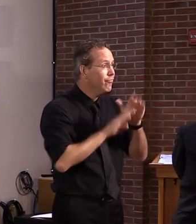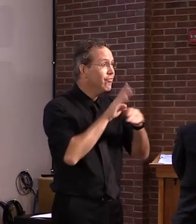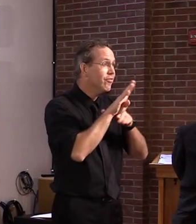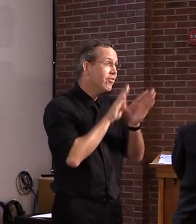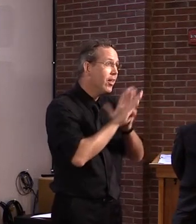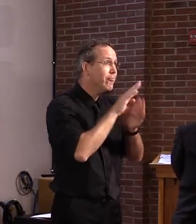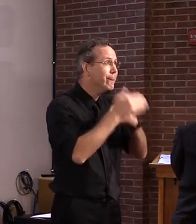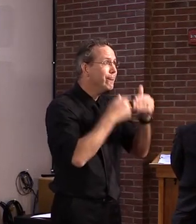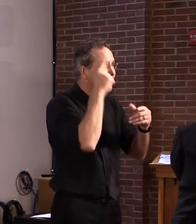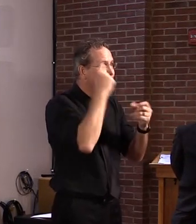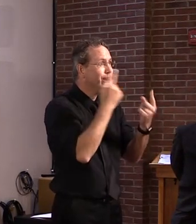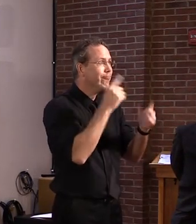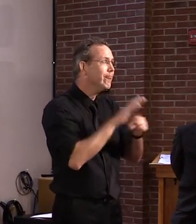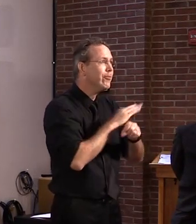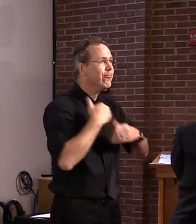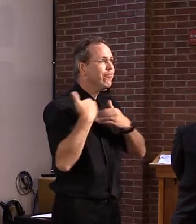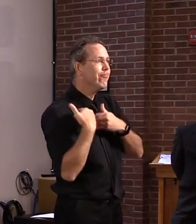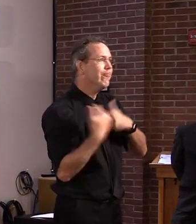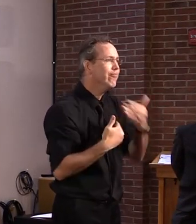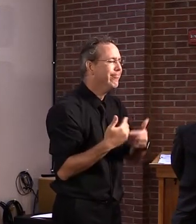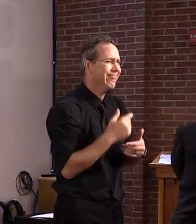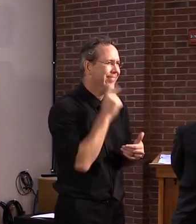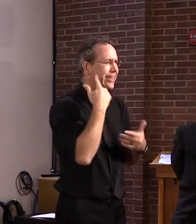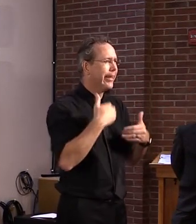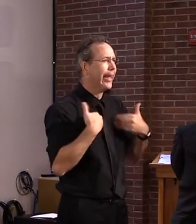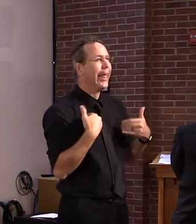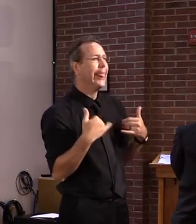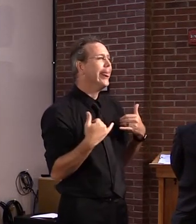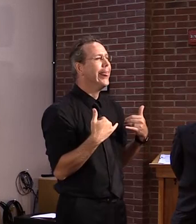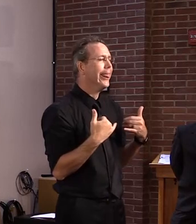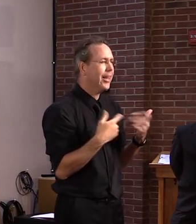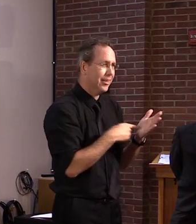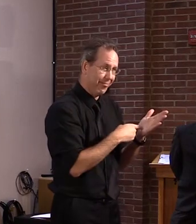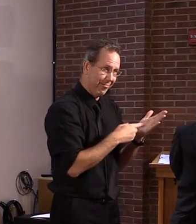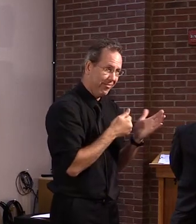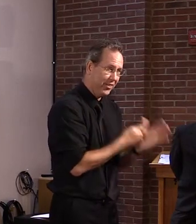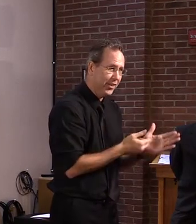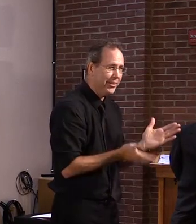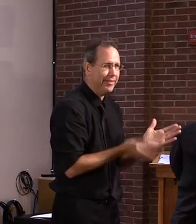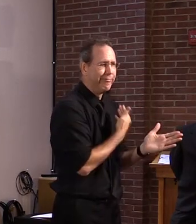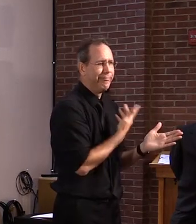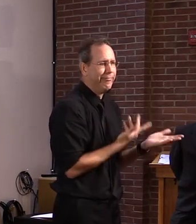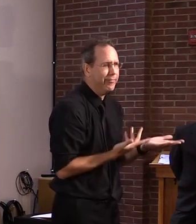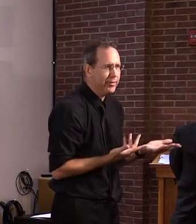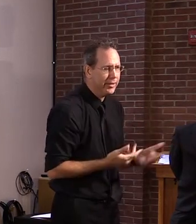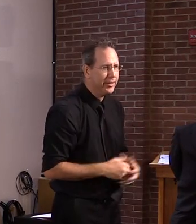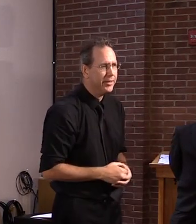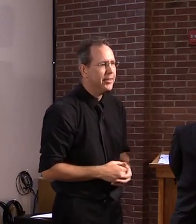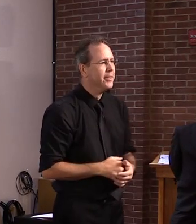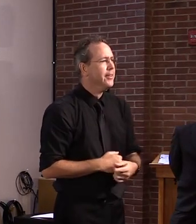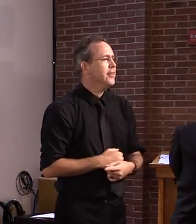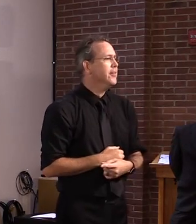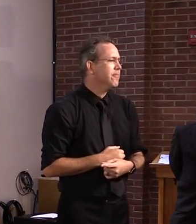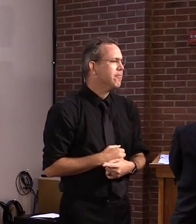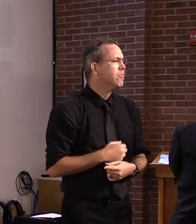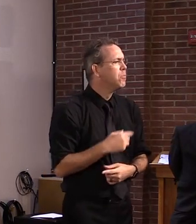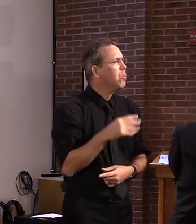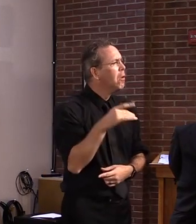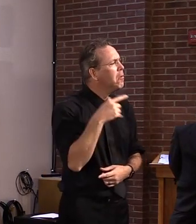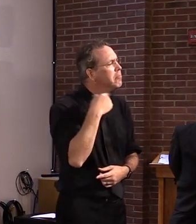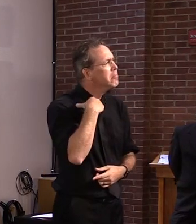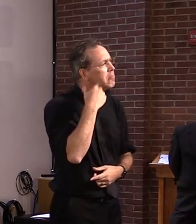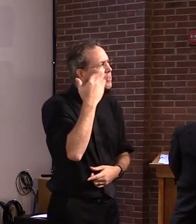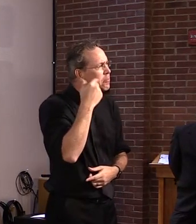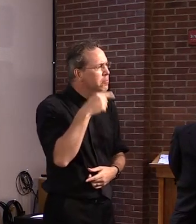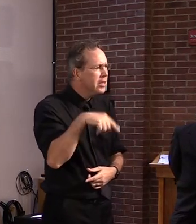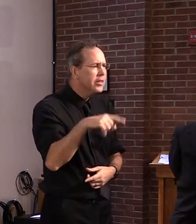but it's going to be difficult. Uh, and that's why, you know, the colleges and universities, uh, have, uh, such a huge burden on